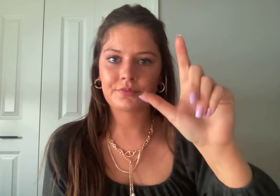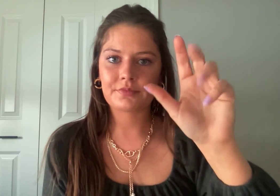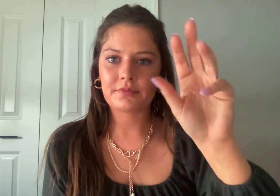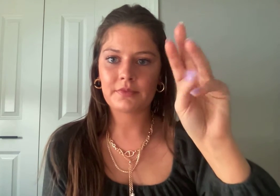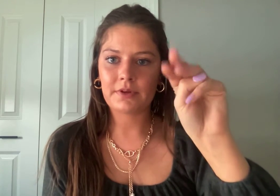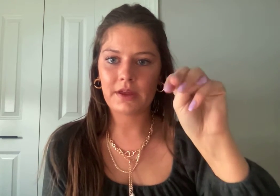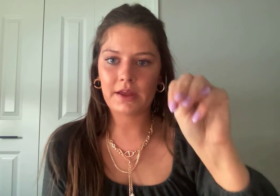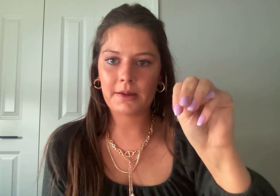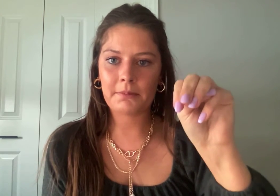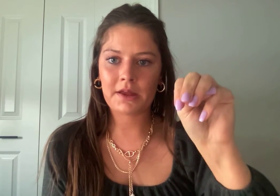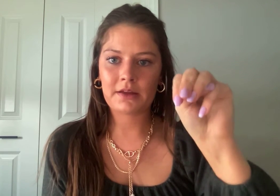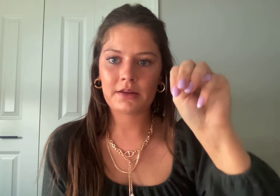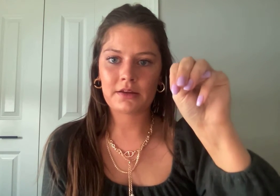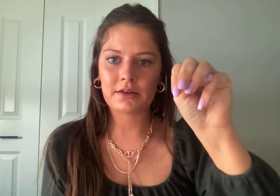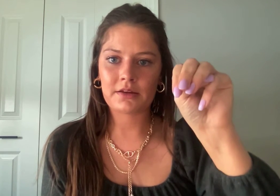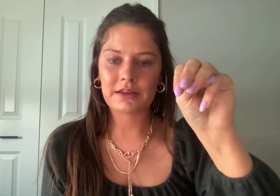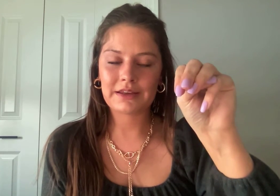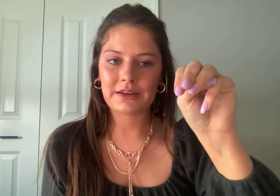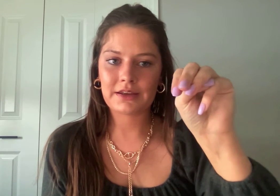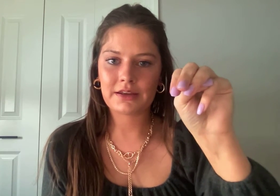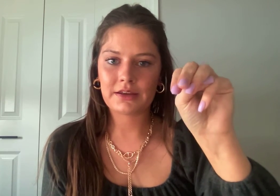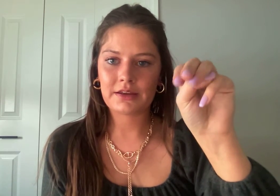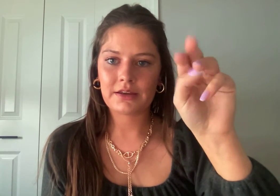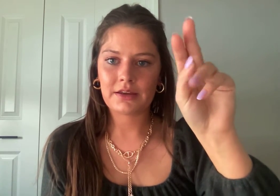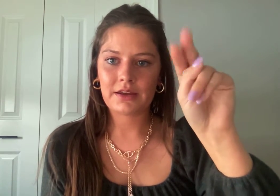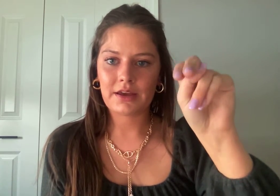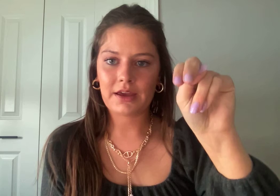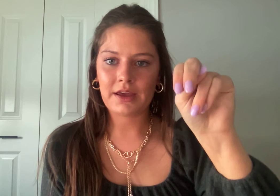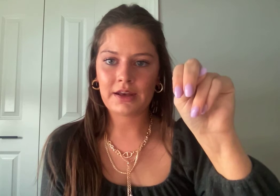M N